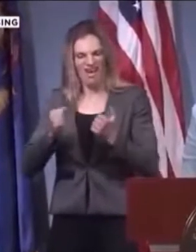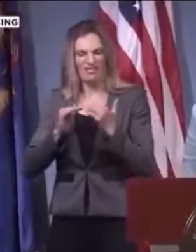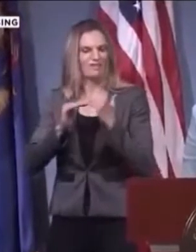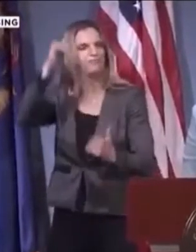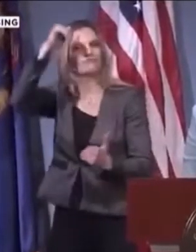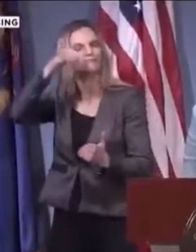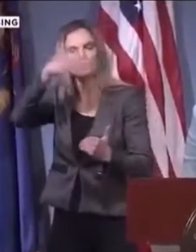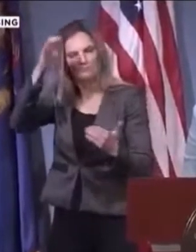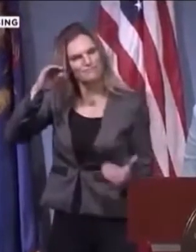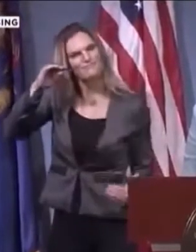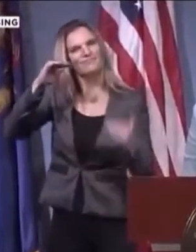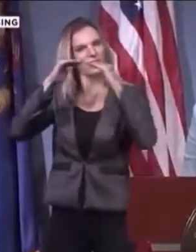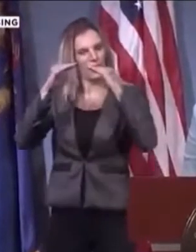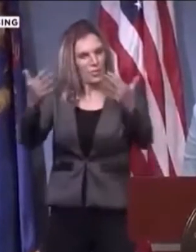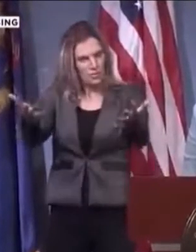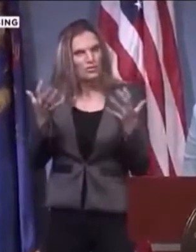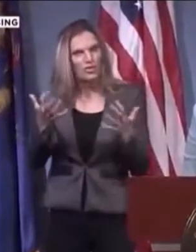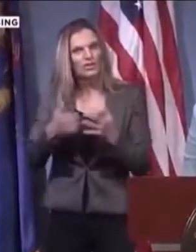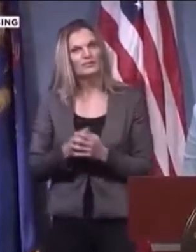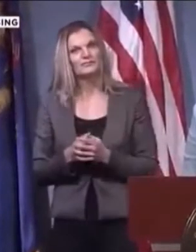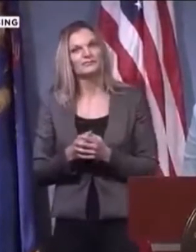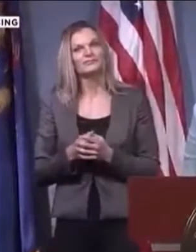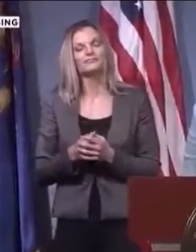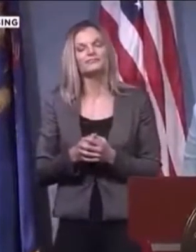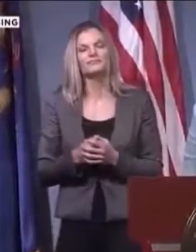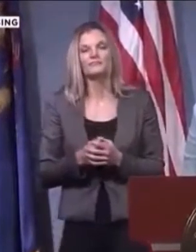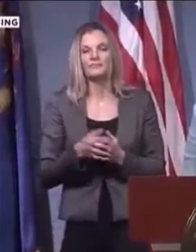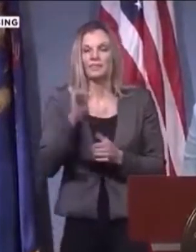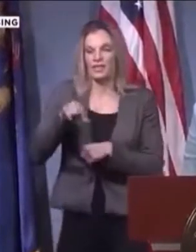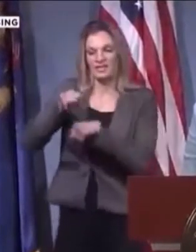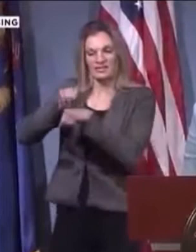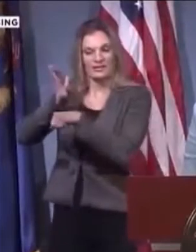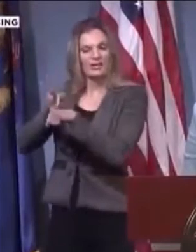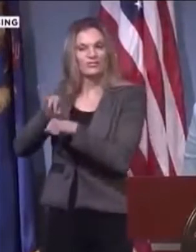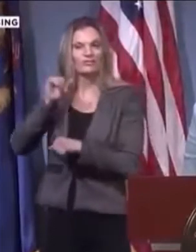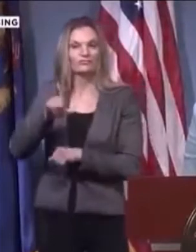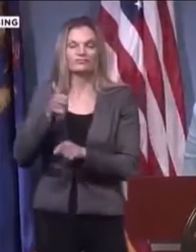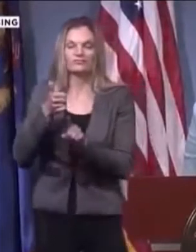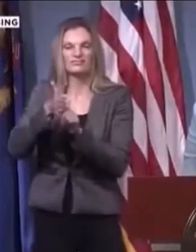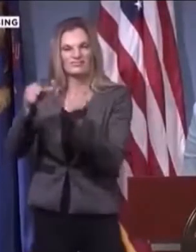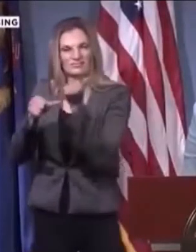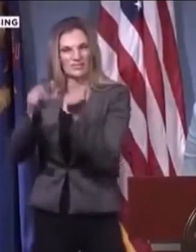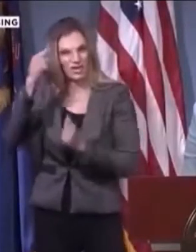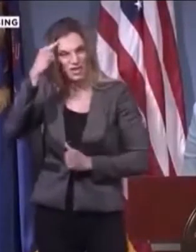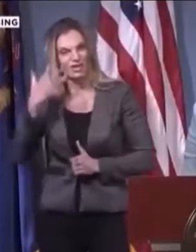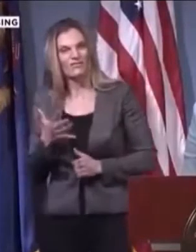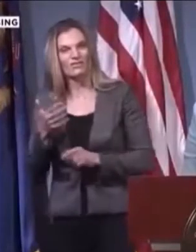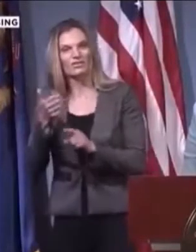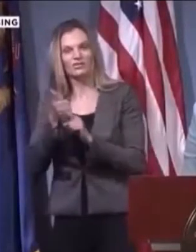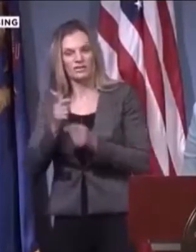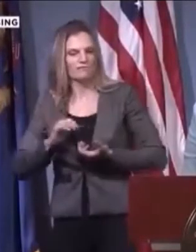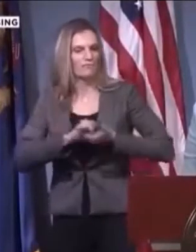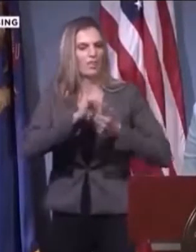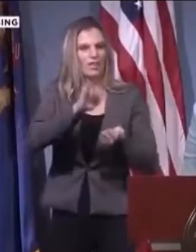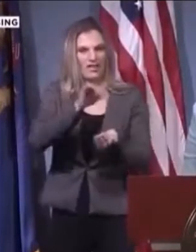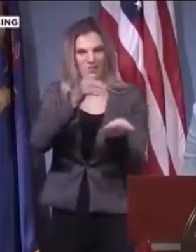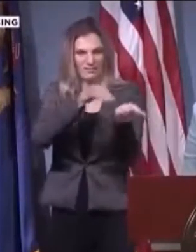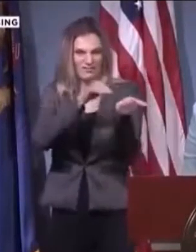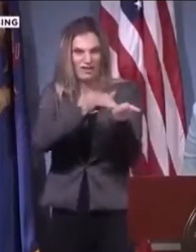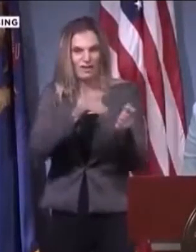But it is creating division. And I guess that division is a form of control. So maybe it is some tyranny too.